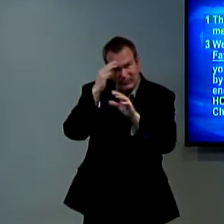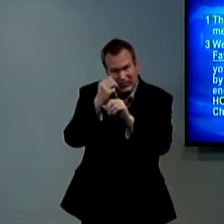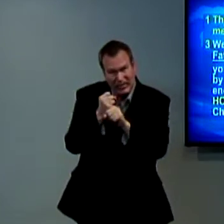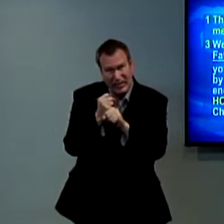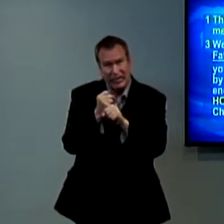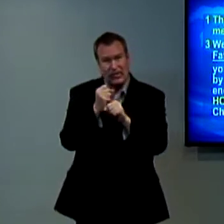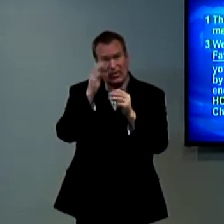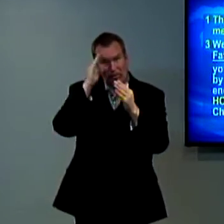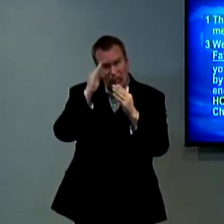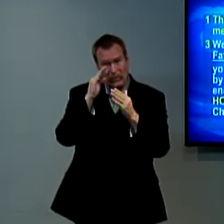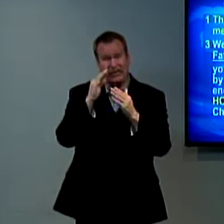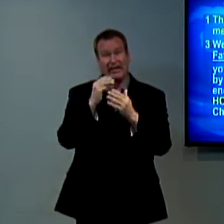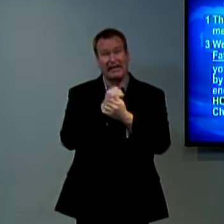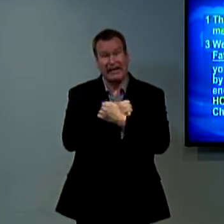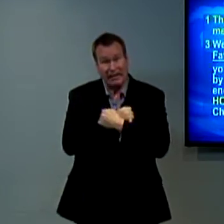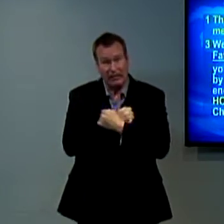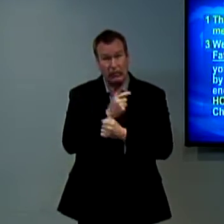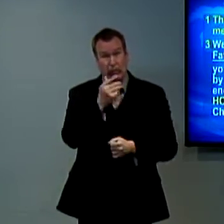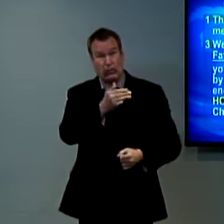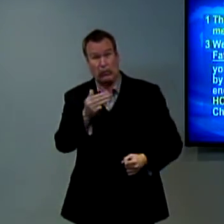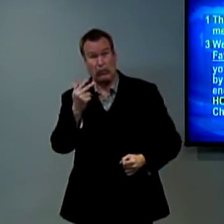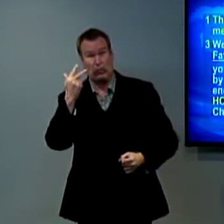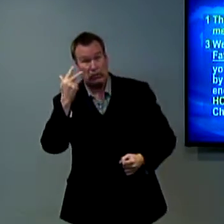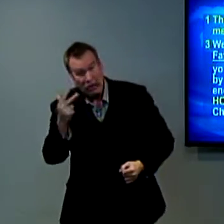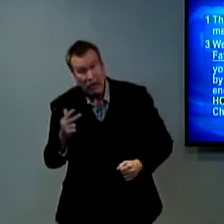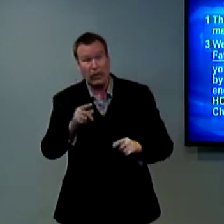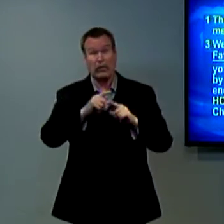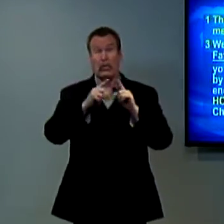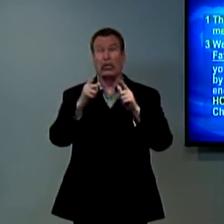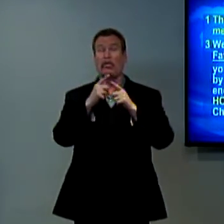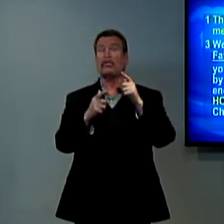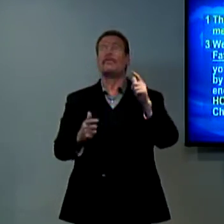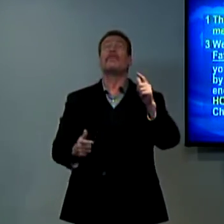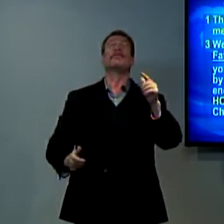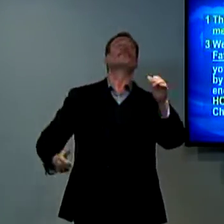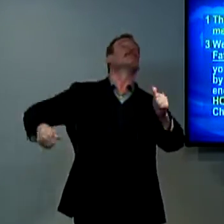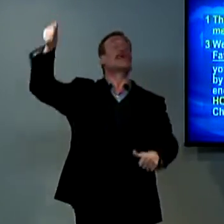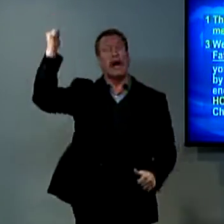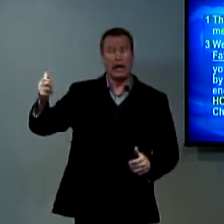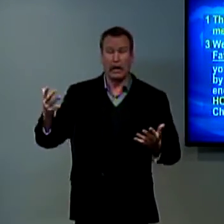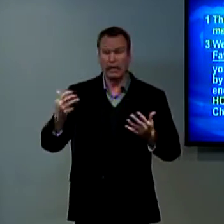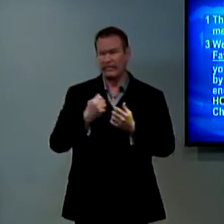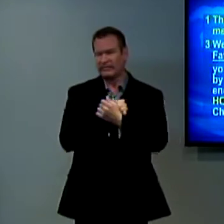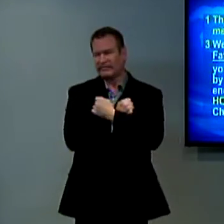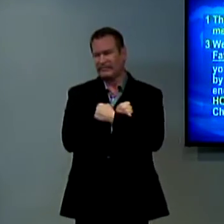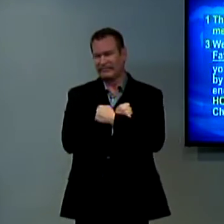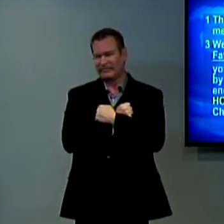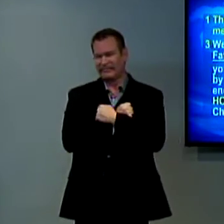faith hope and love these three but the greatest of these is you